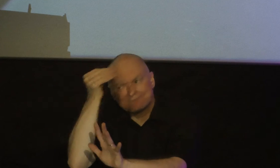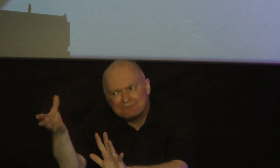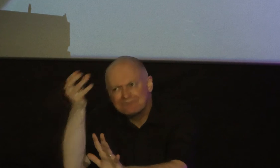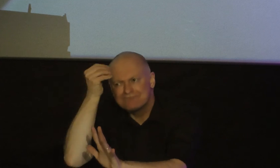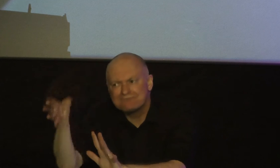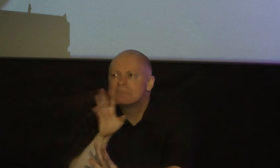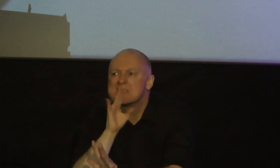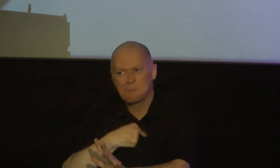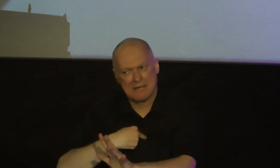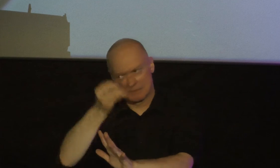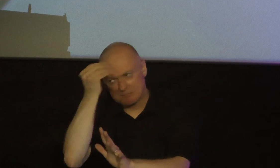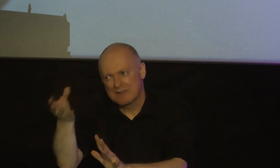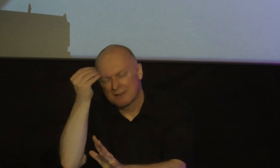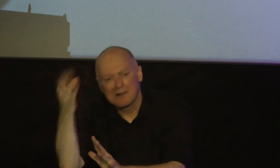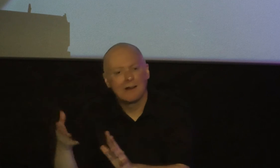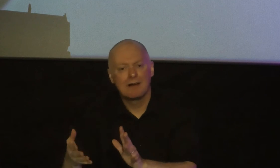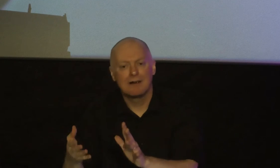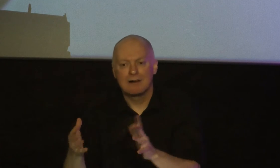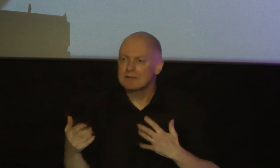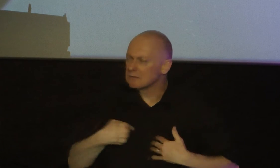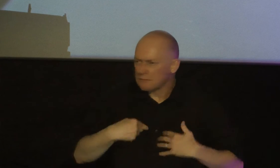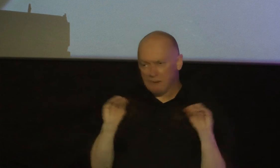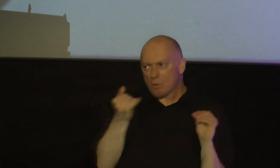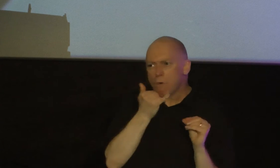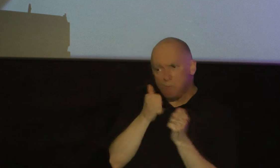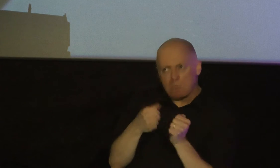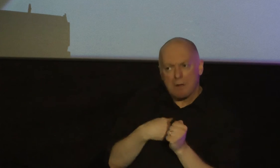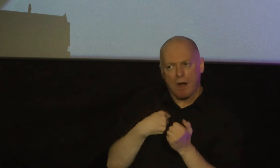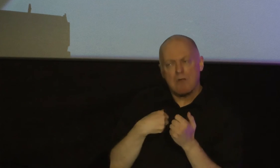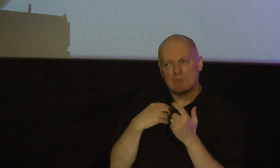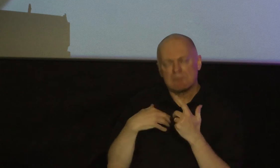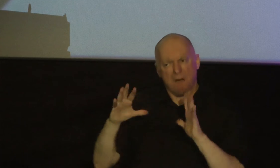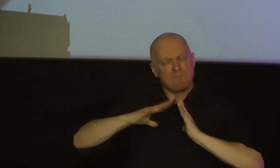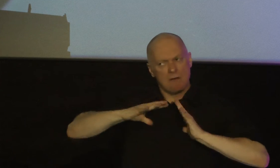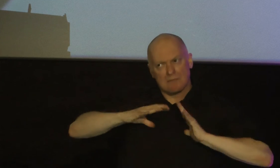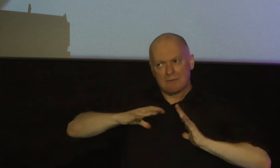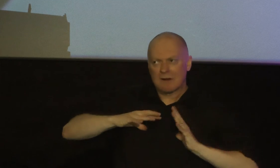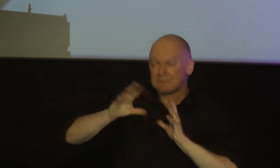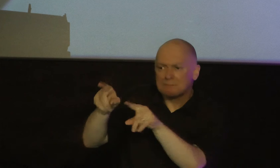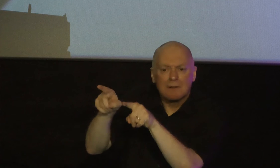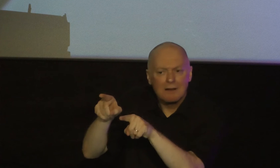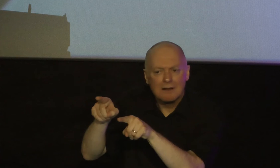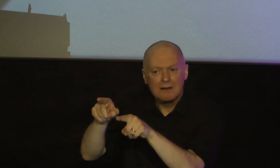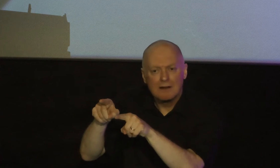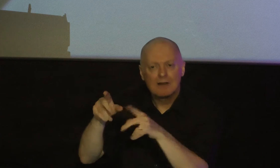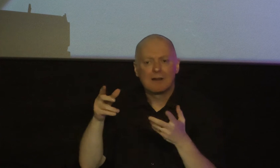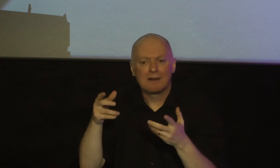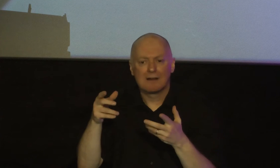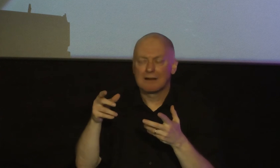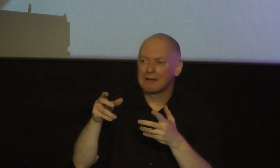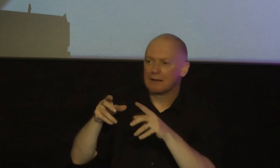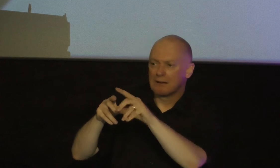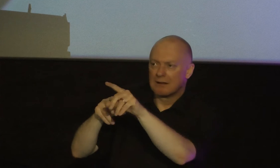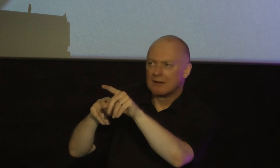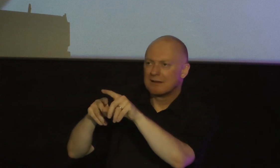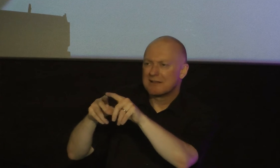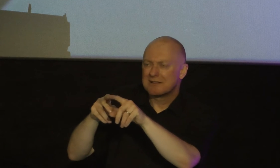to speak so that it can justify itself and exalt itself and say something that will contribute to those things yet